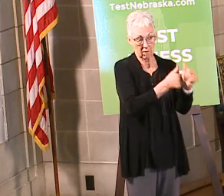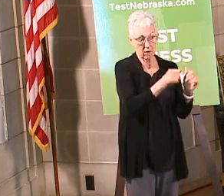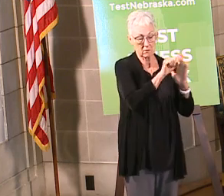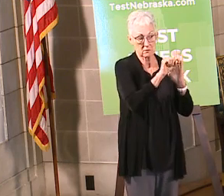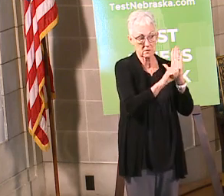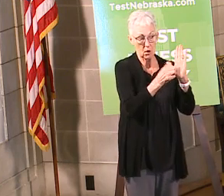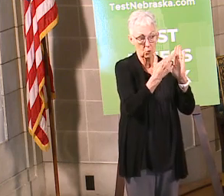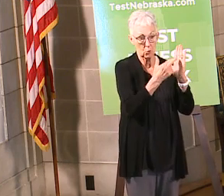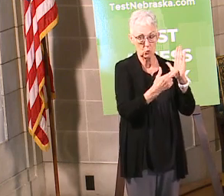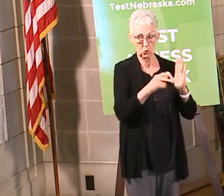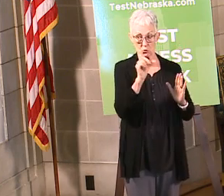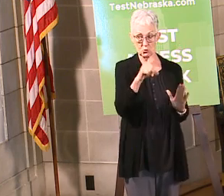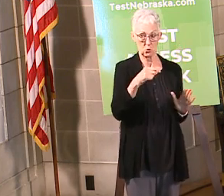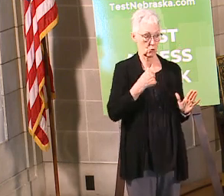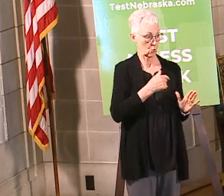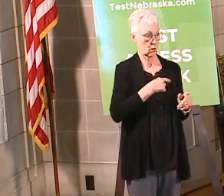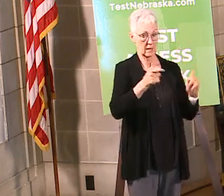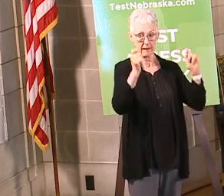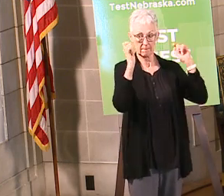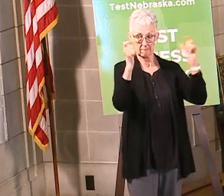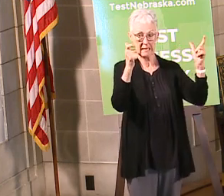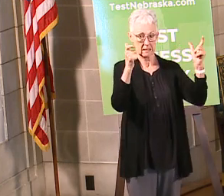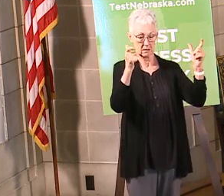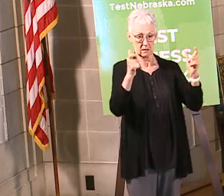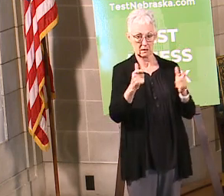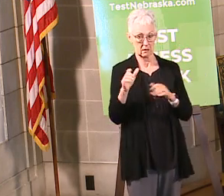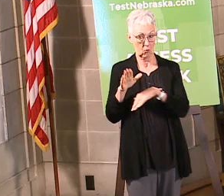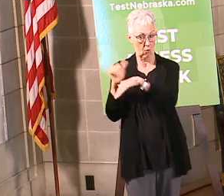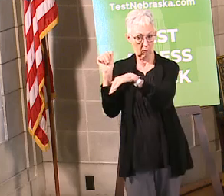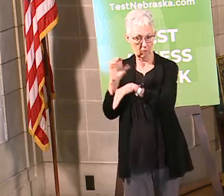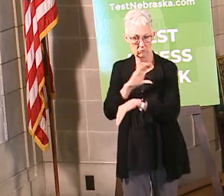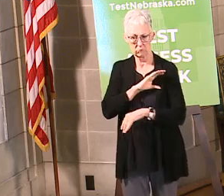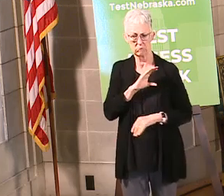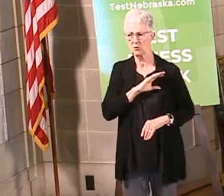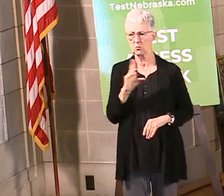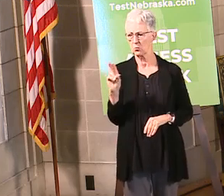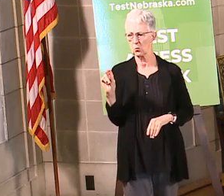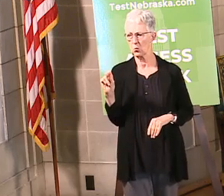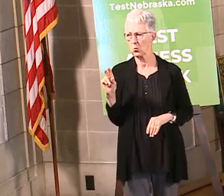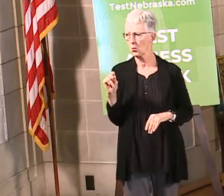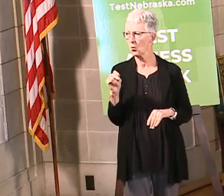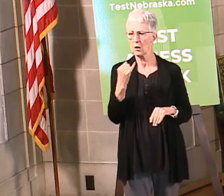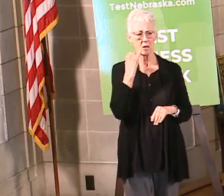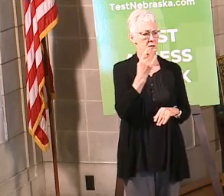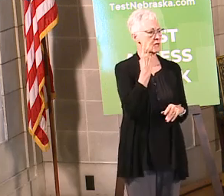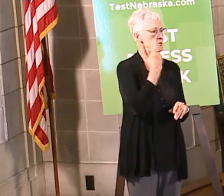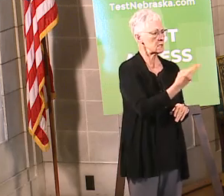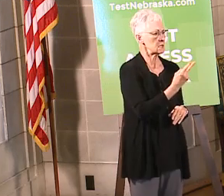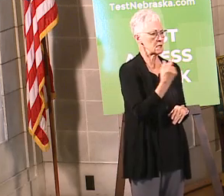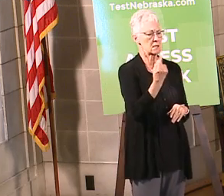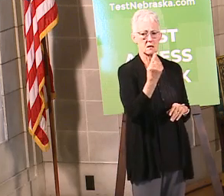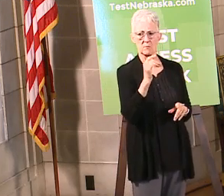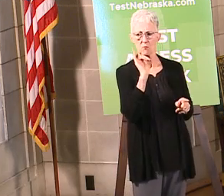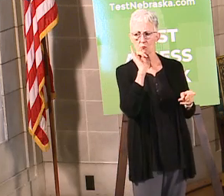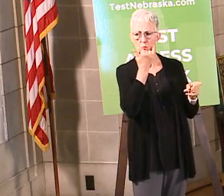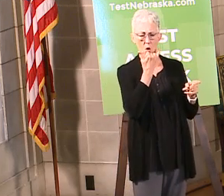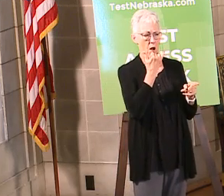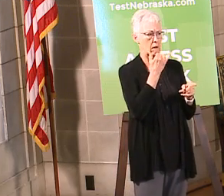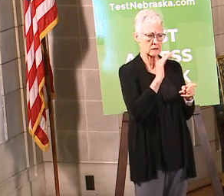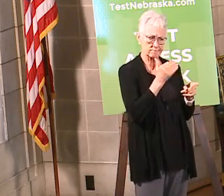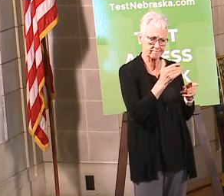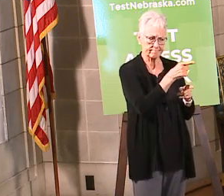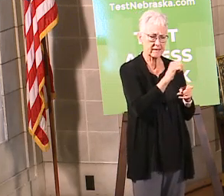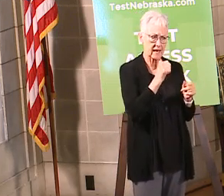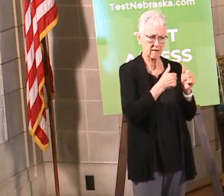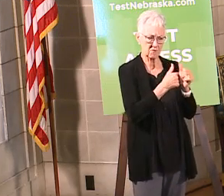mayors or other folks in different parts of the state, what I've asked is if you see somebody who's not following the rules or you think could